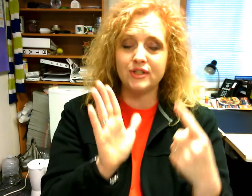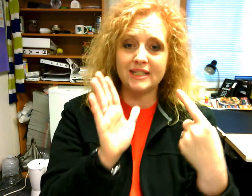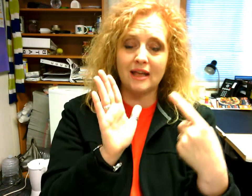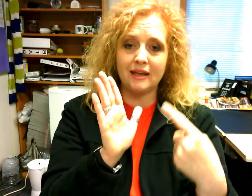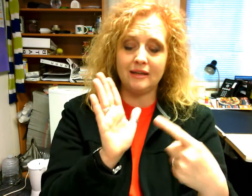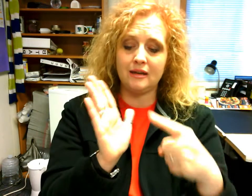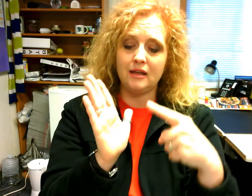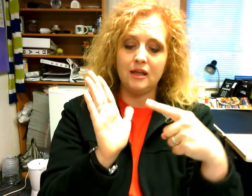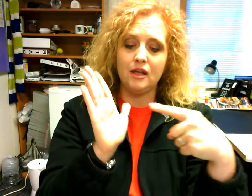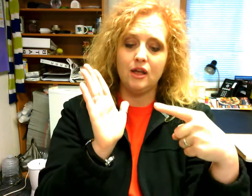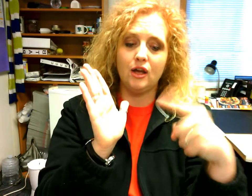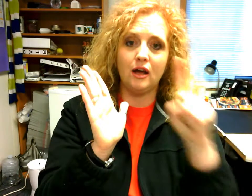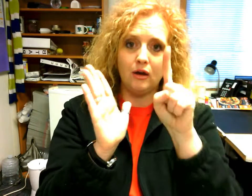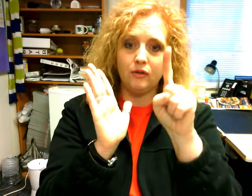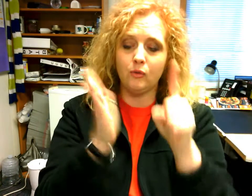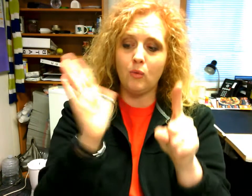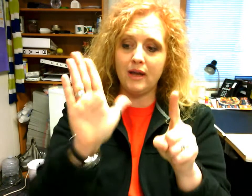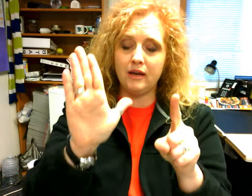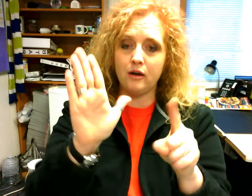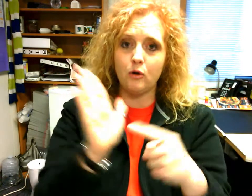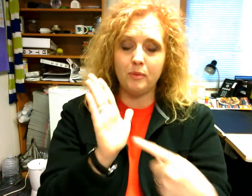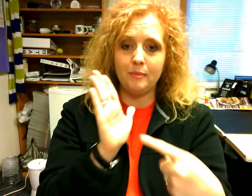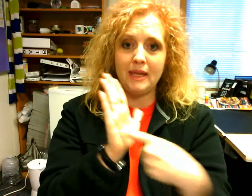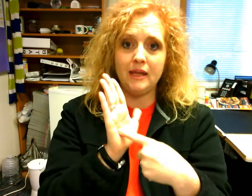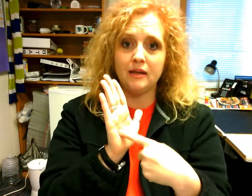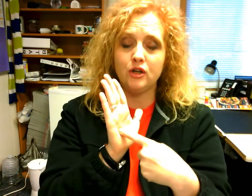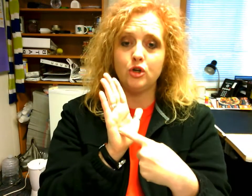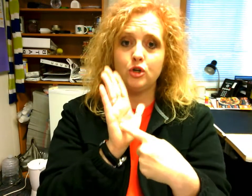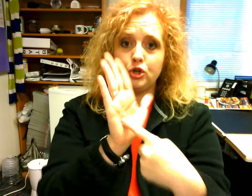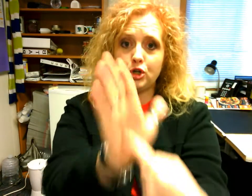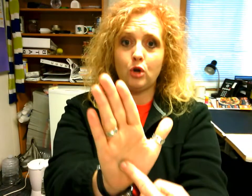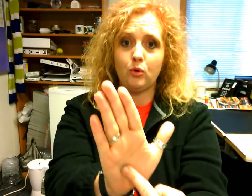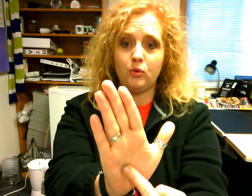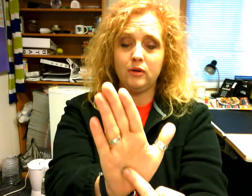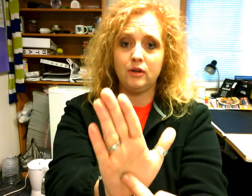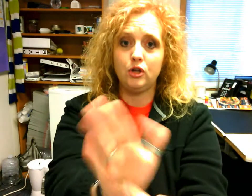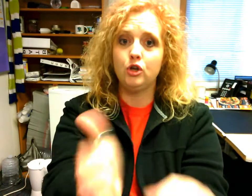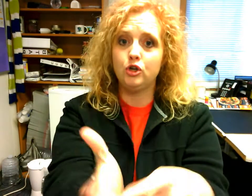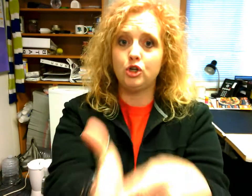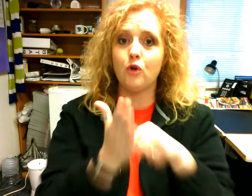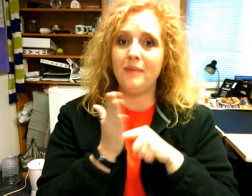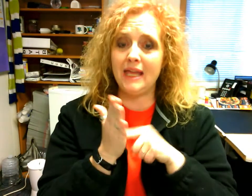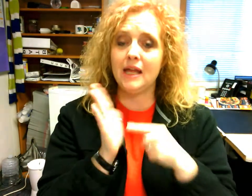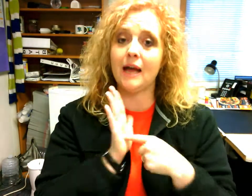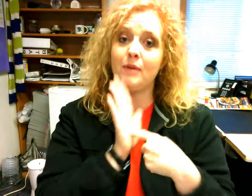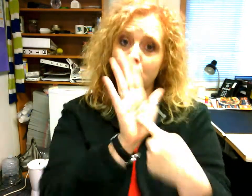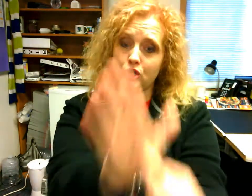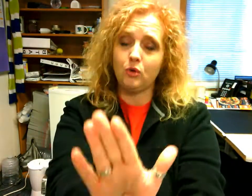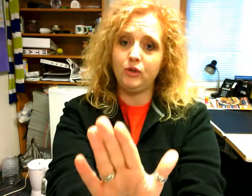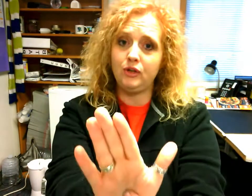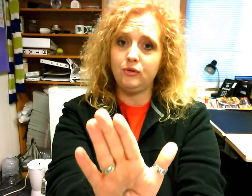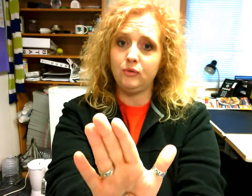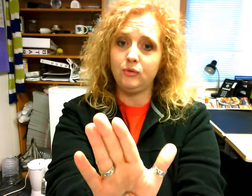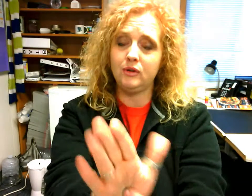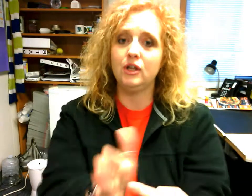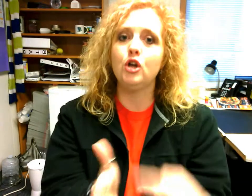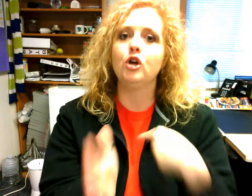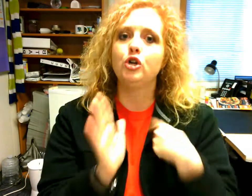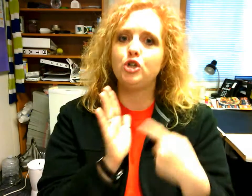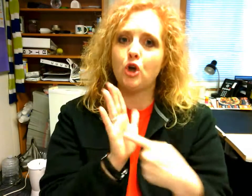sign it's a one in an open B show show me I'm going to show you show